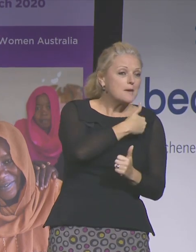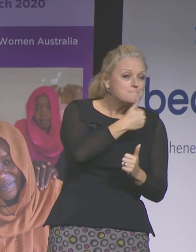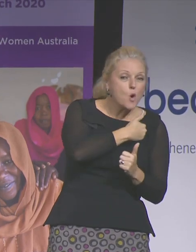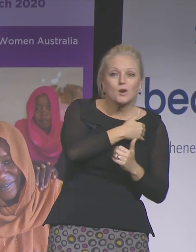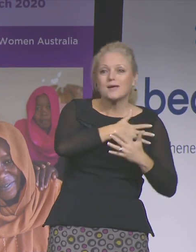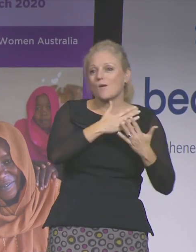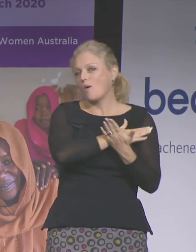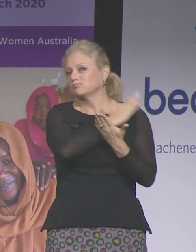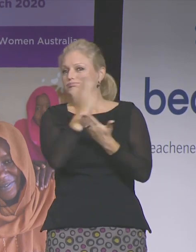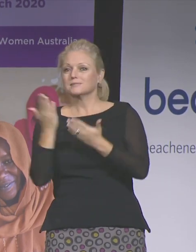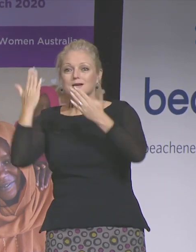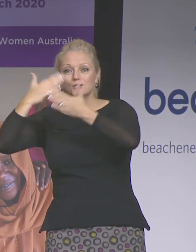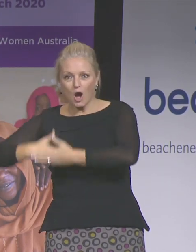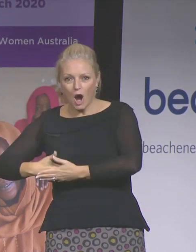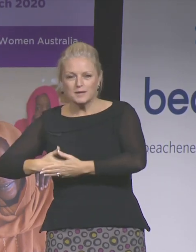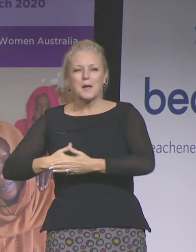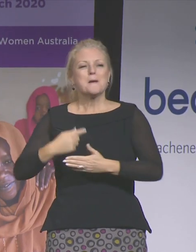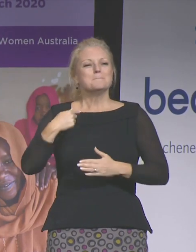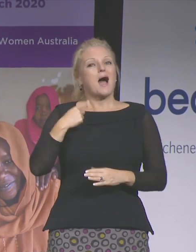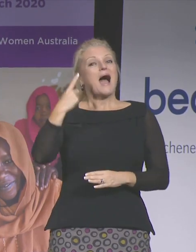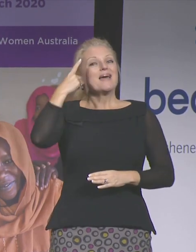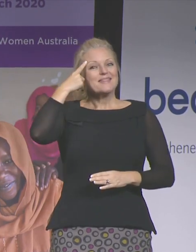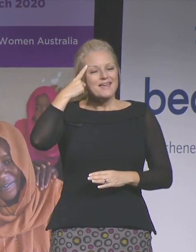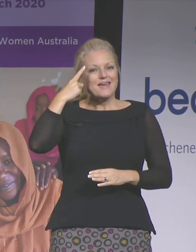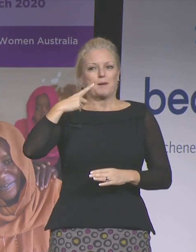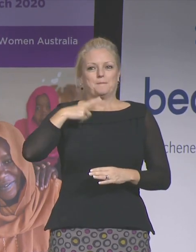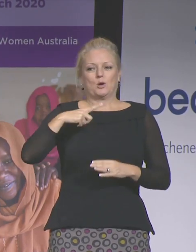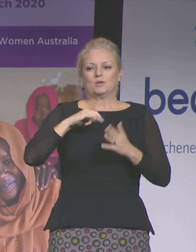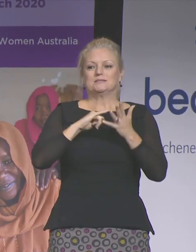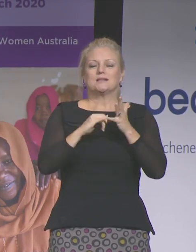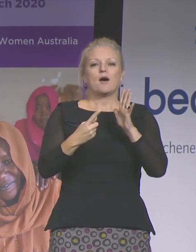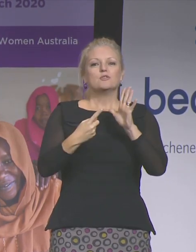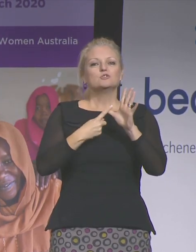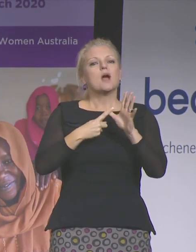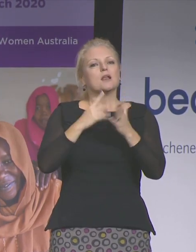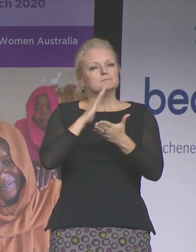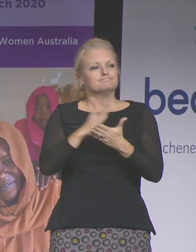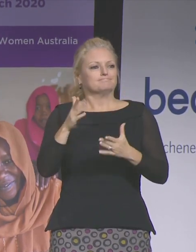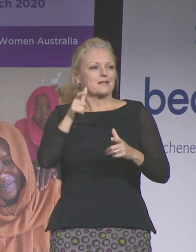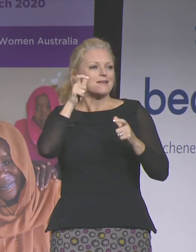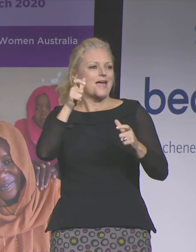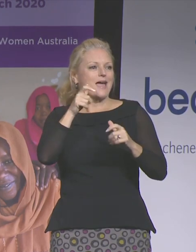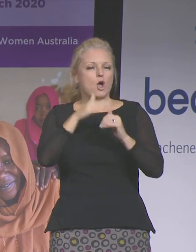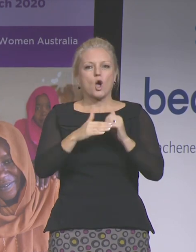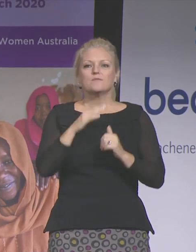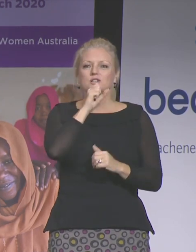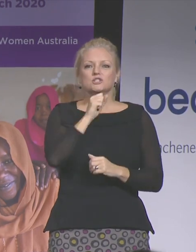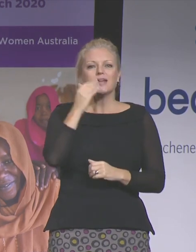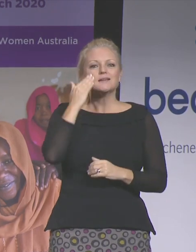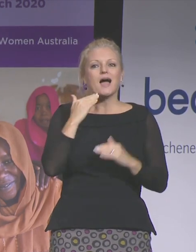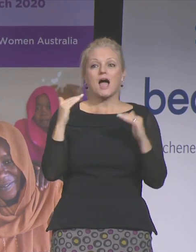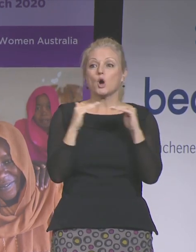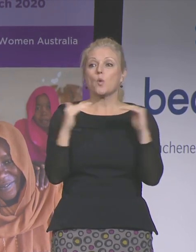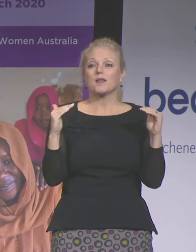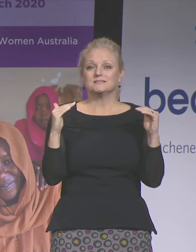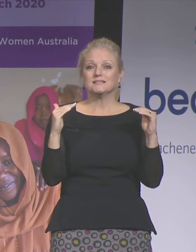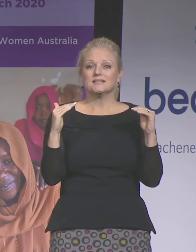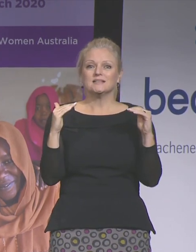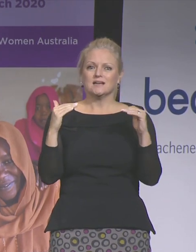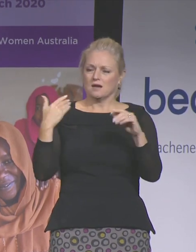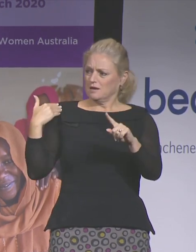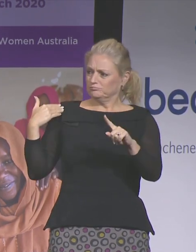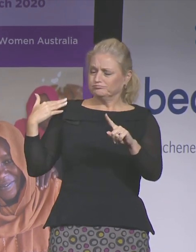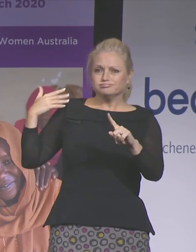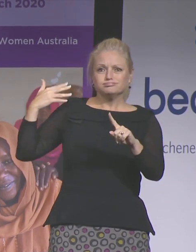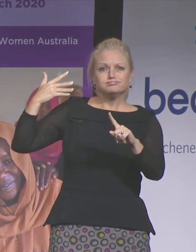would posit to you that it's because South Australians care about gender equality. You have such a strong and proud